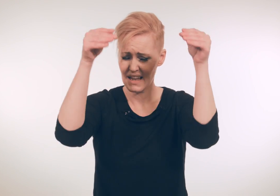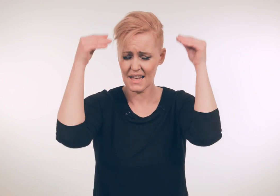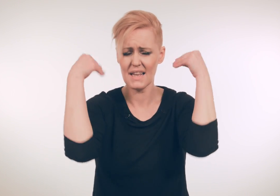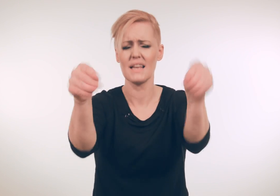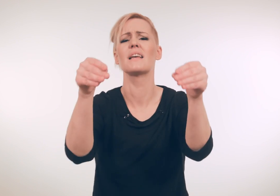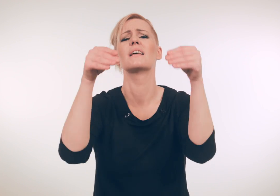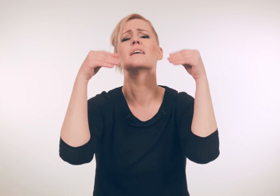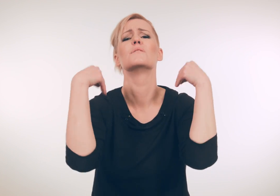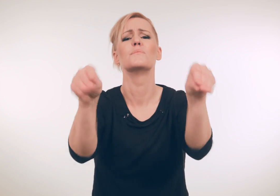Paper,